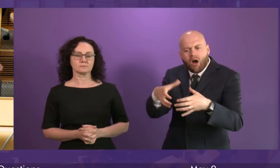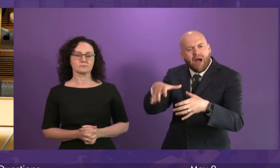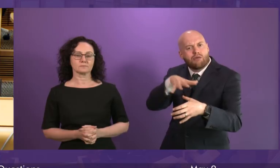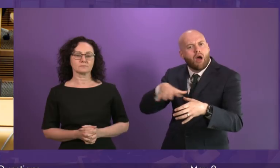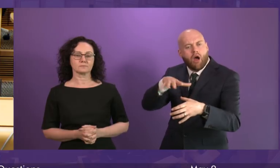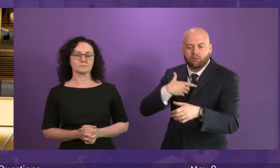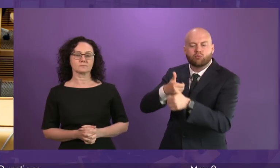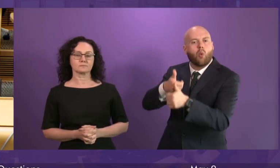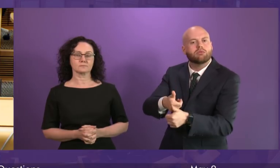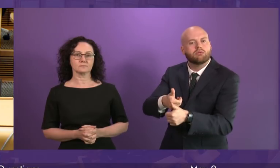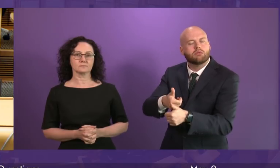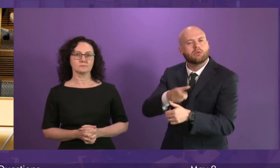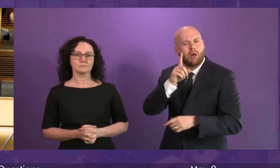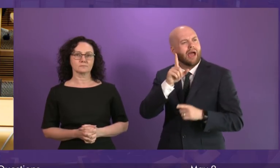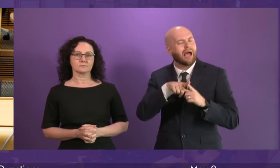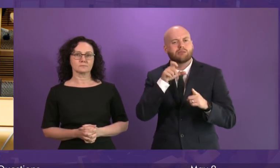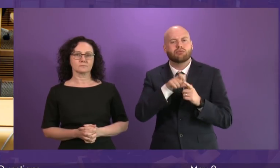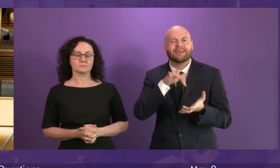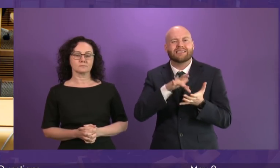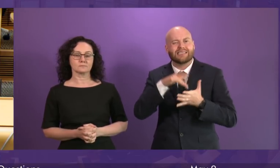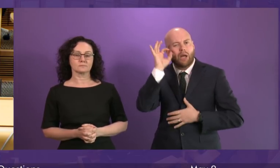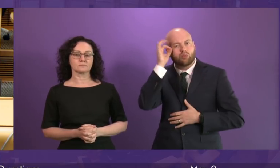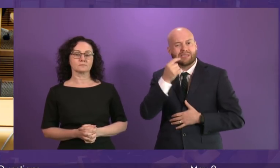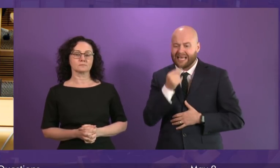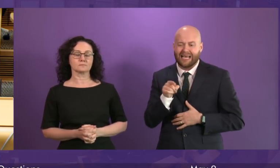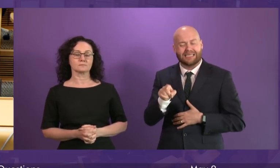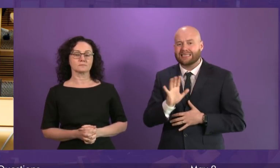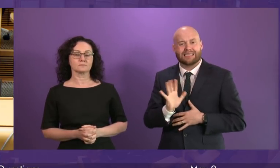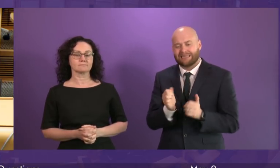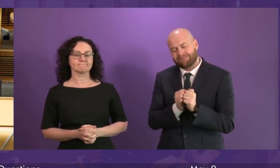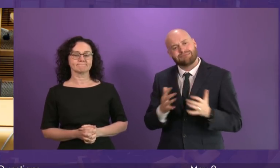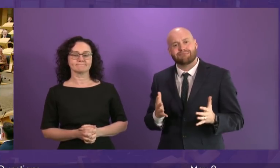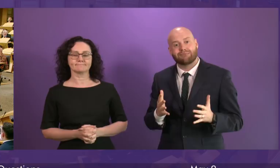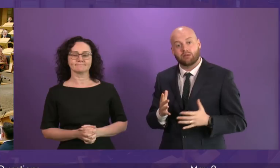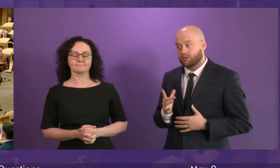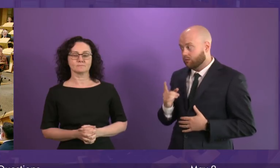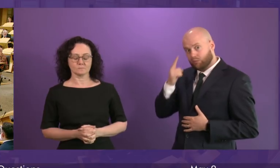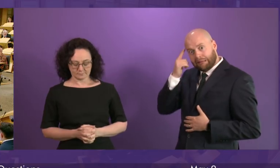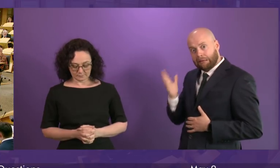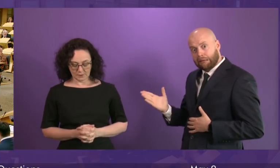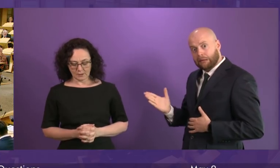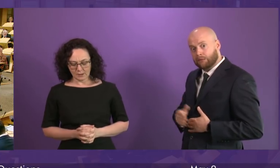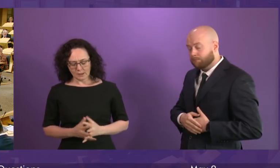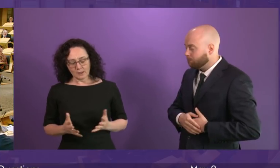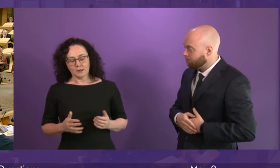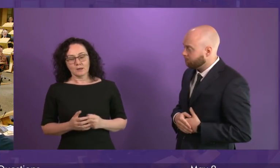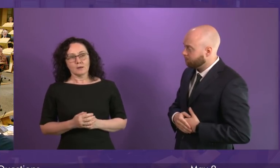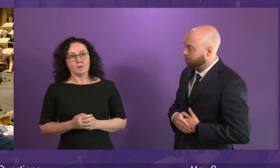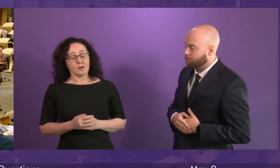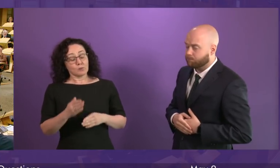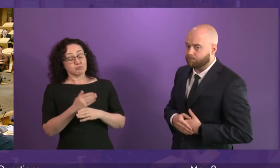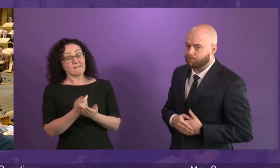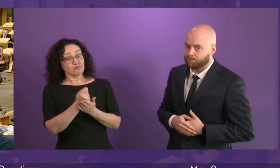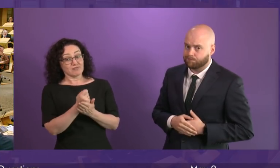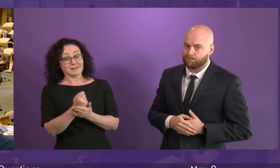rent pressure zones are not fit for purpose. Does the First Minister agree? First Minister. Well, the private rented